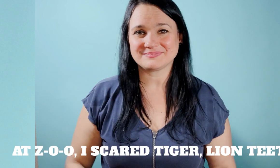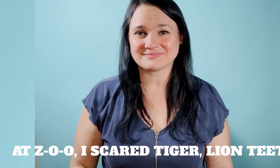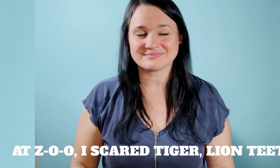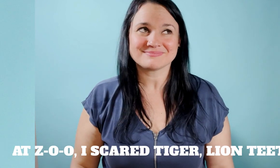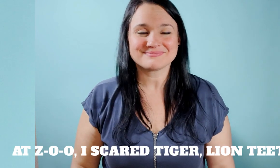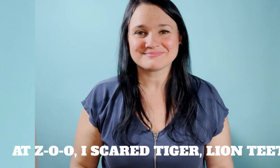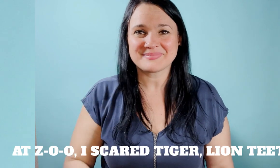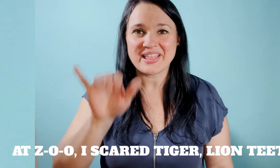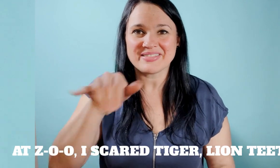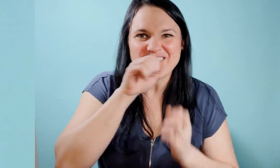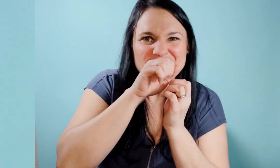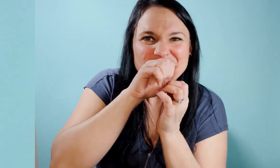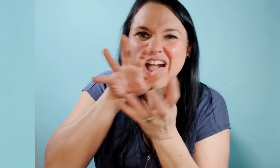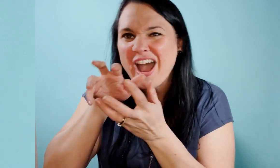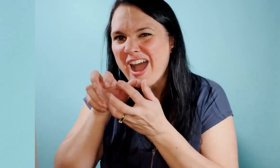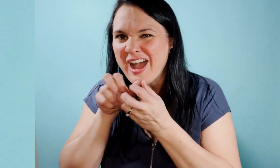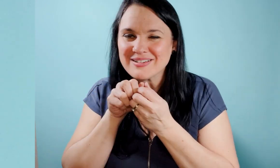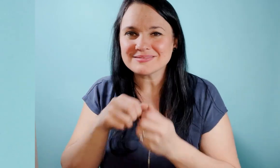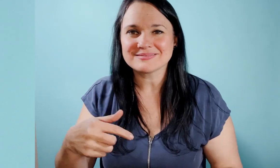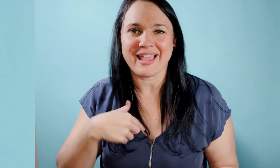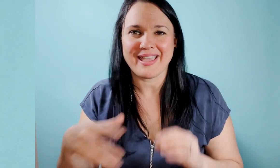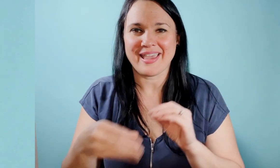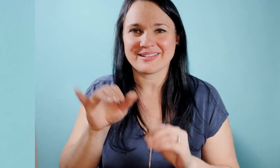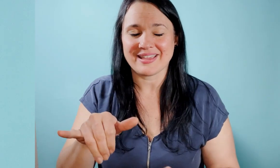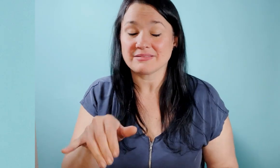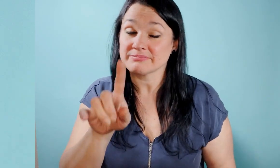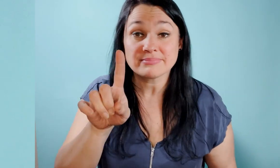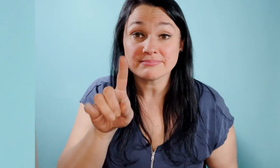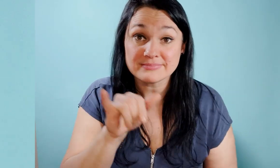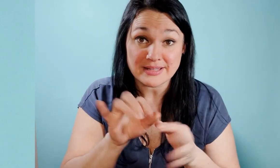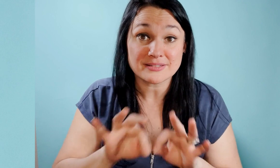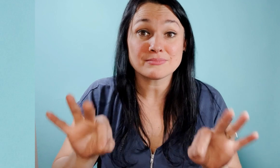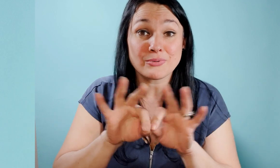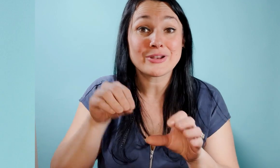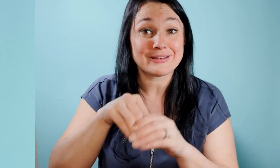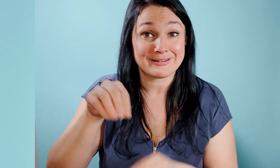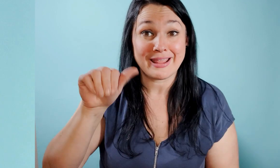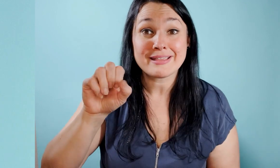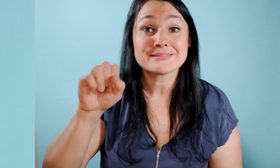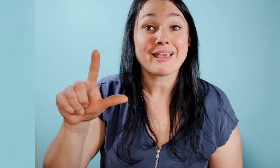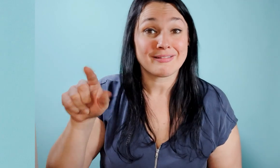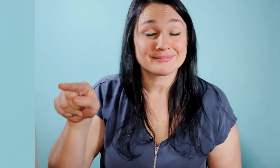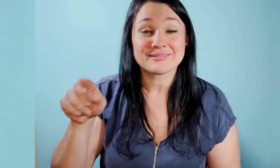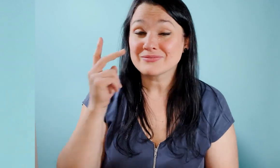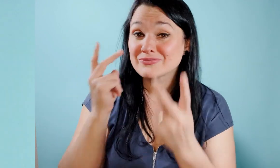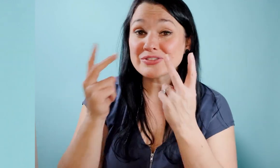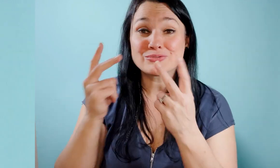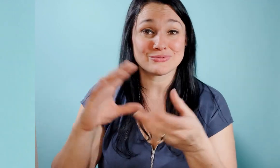well that roar though I added that now it's really important in ASL it's a very